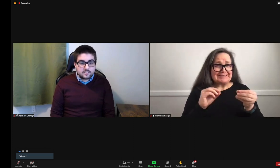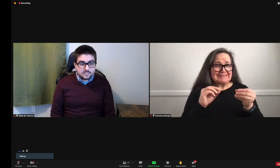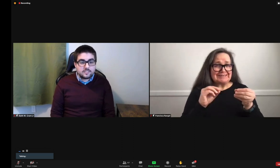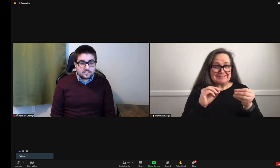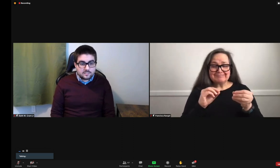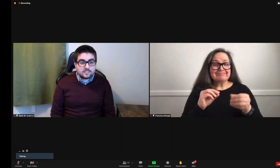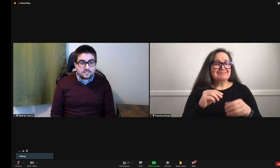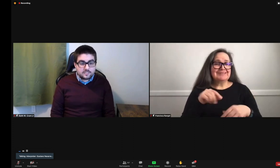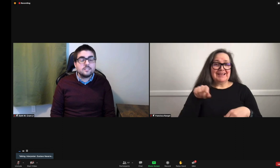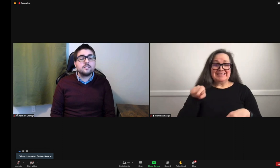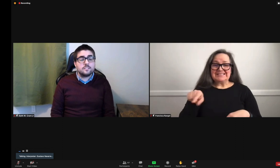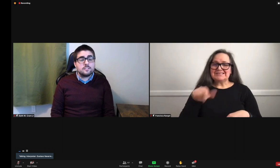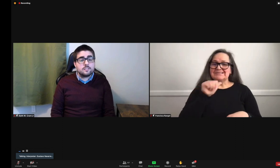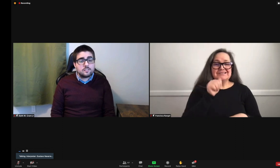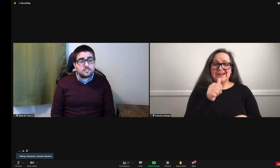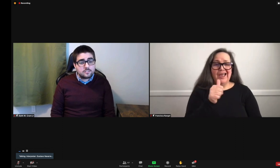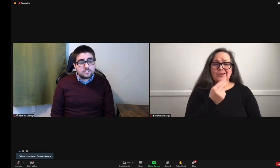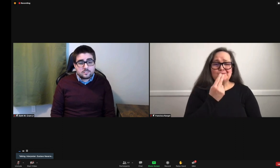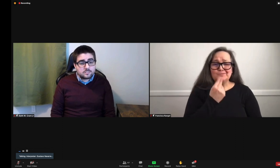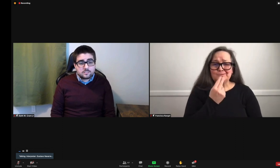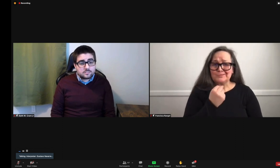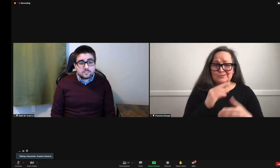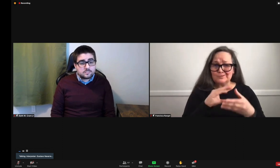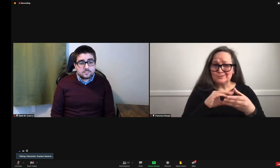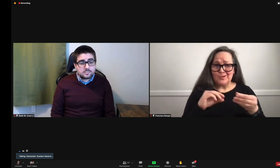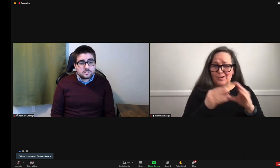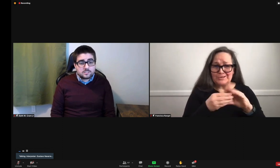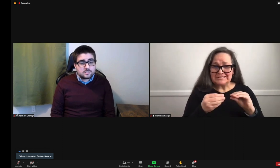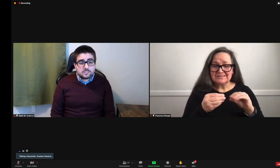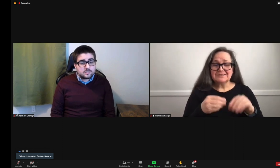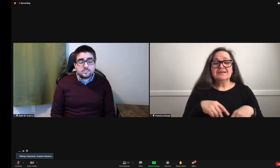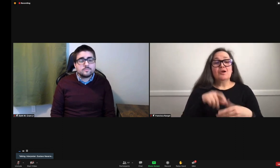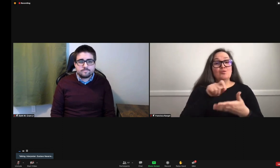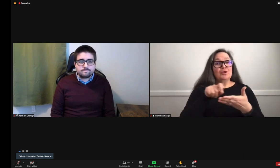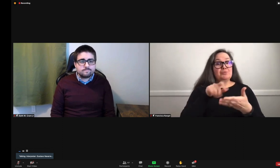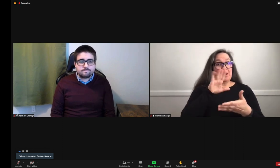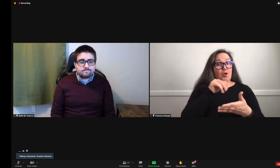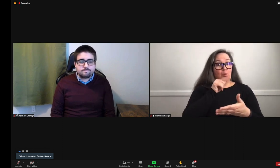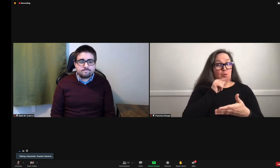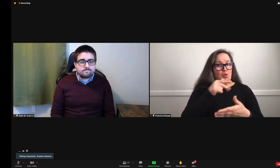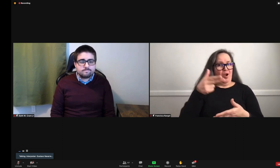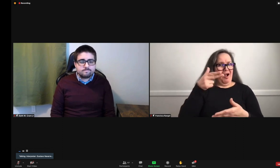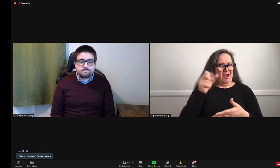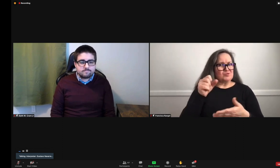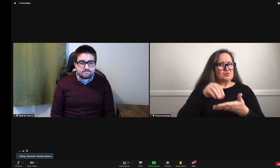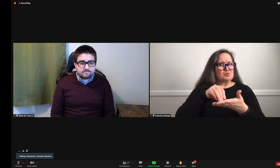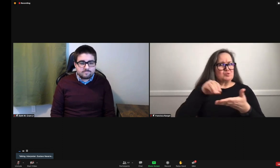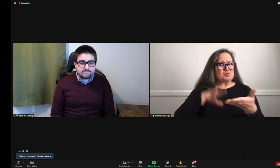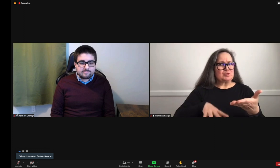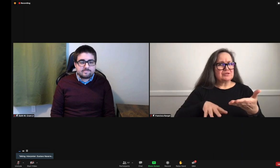Also, some of these are not cute stories. These are